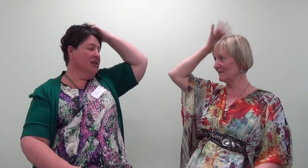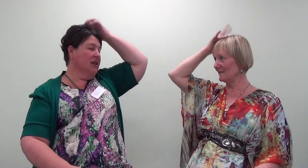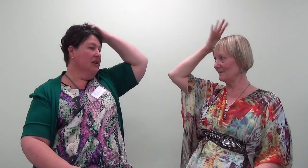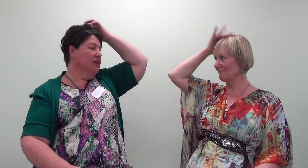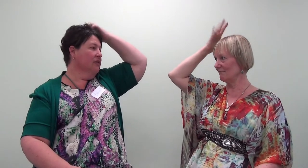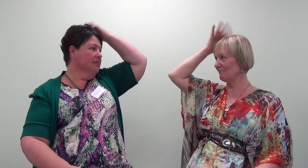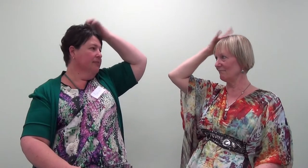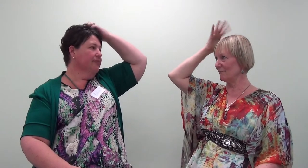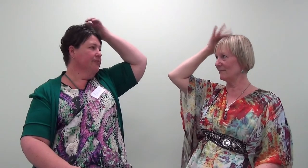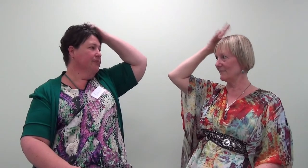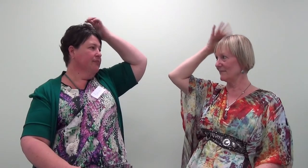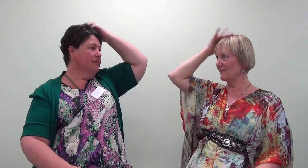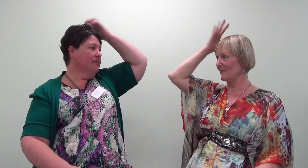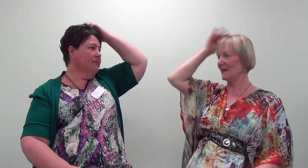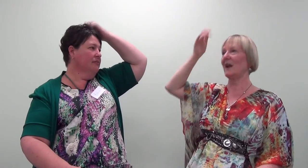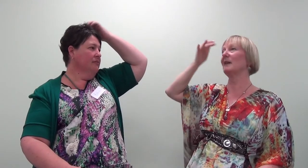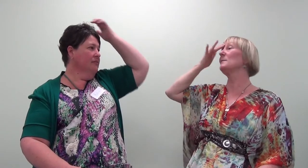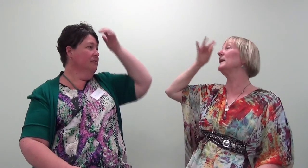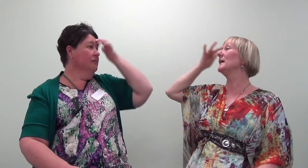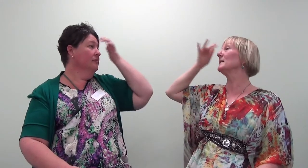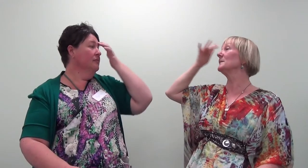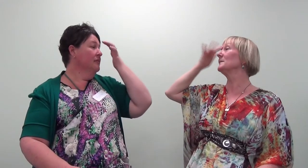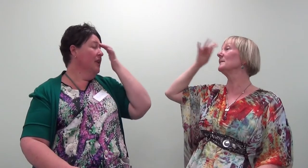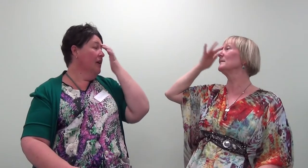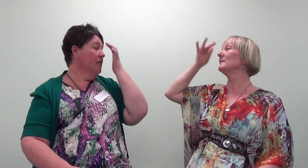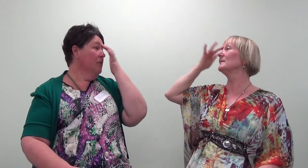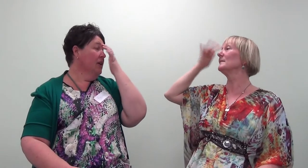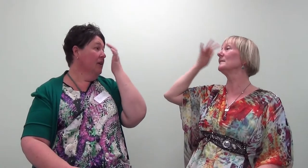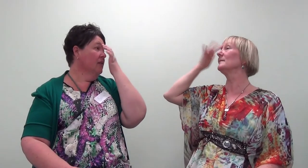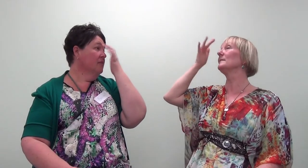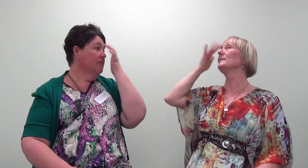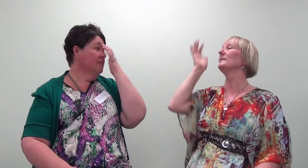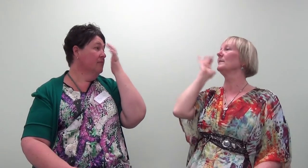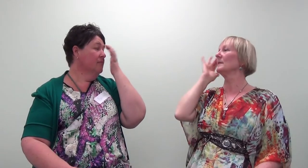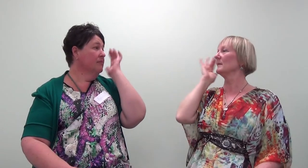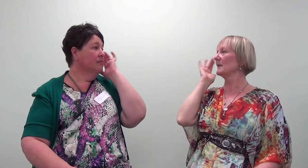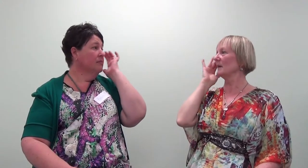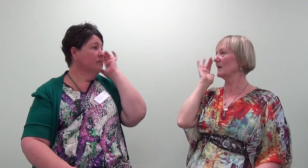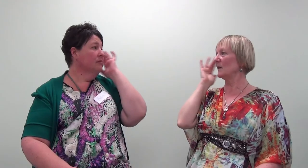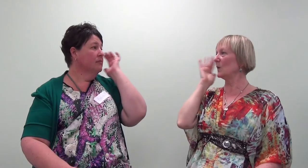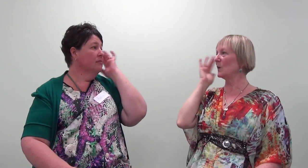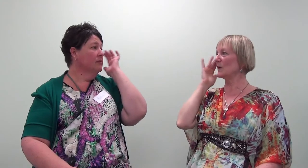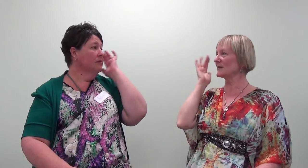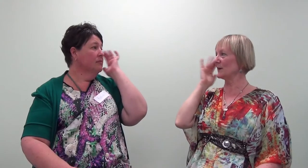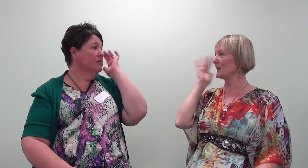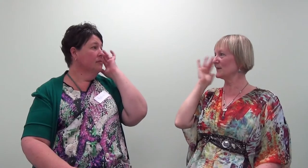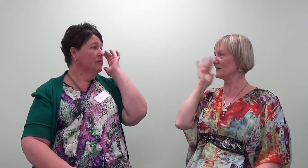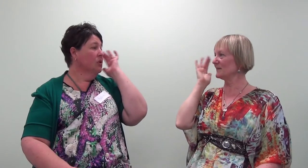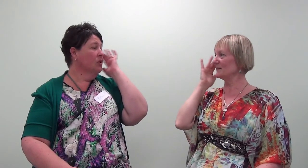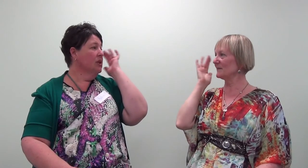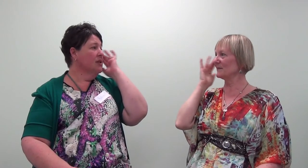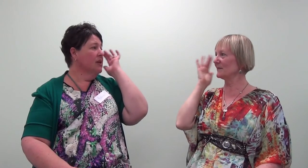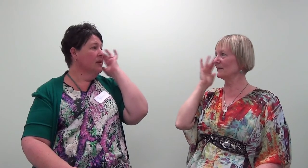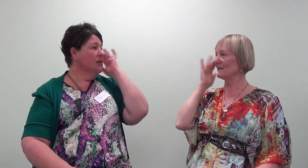just let it go. out of my neck out of my neck all those secrets all those secrets